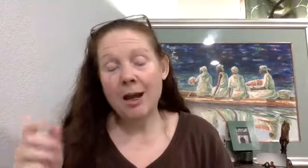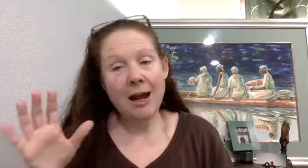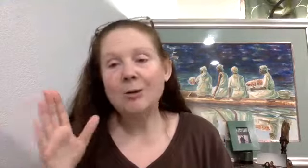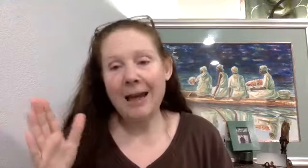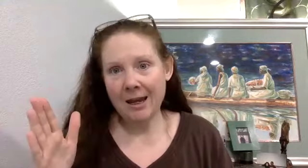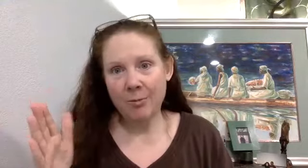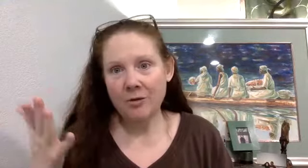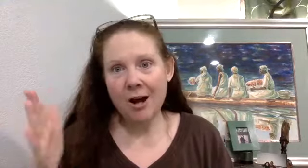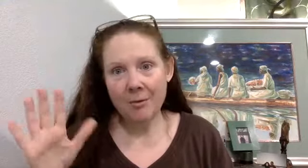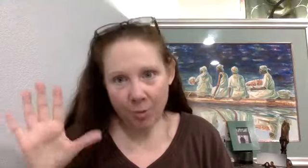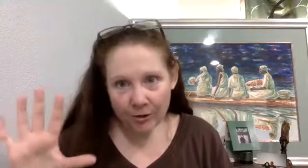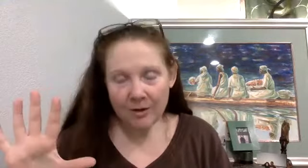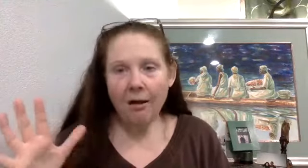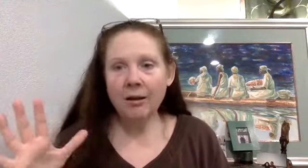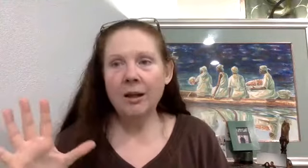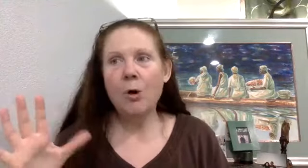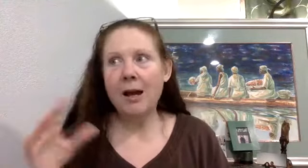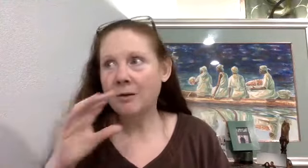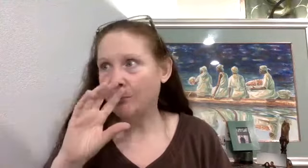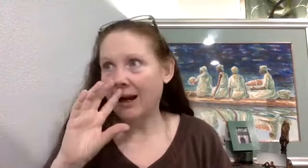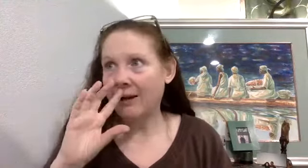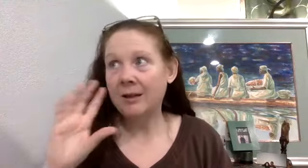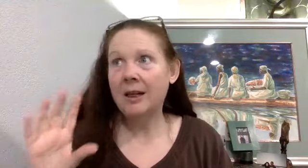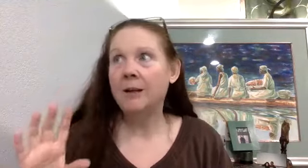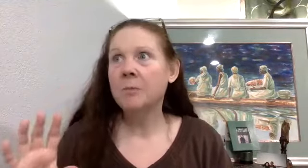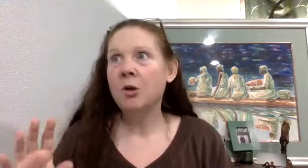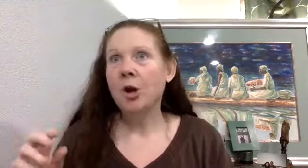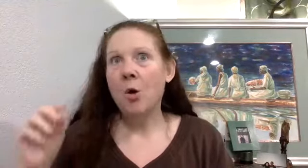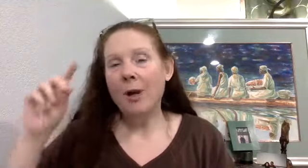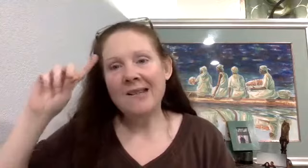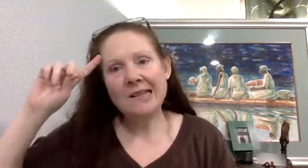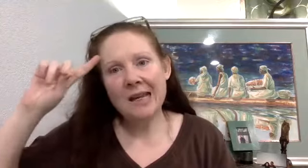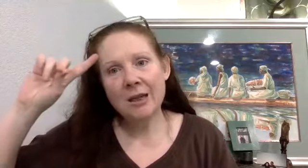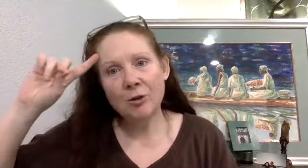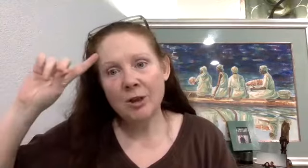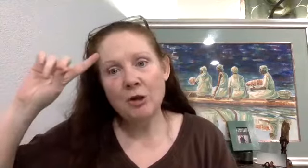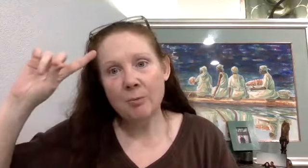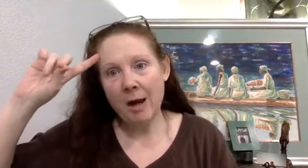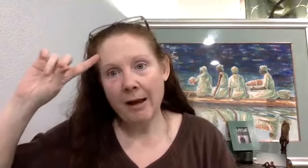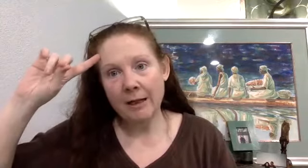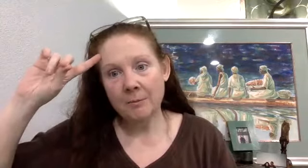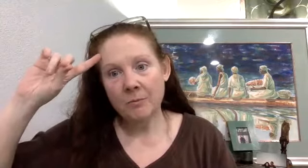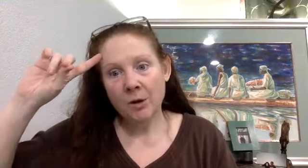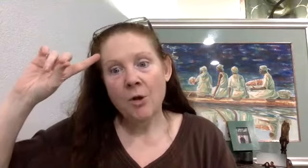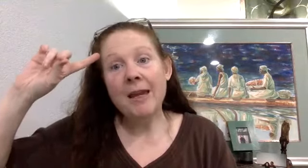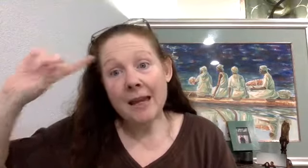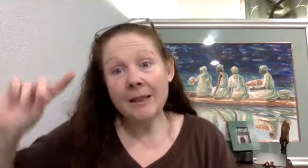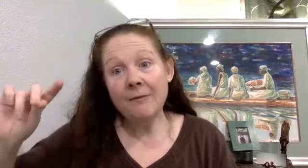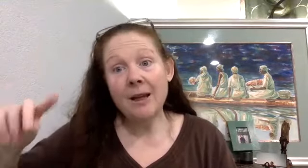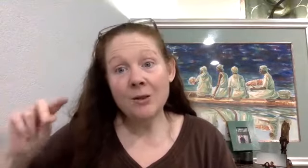and I don't like him. He's not personality wise, my kind of tea, but I see the strategic mind. The hissy fit he's